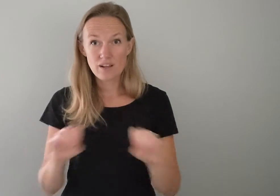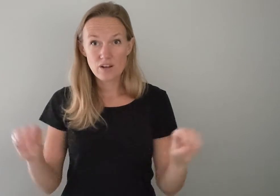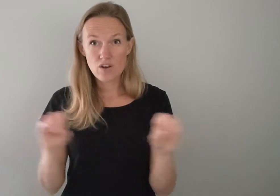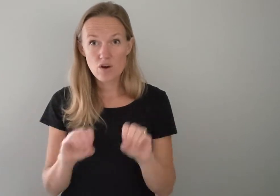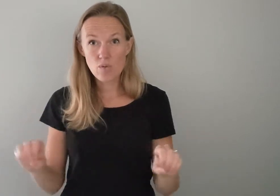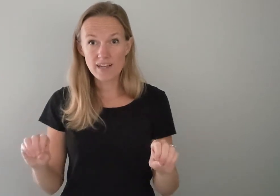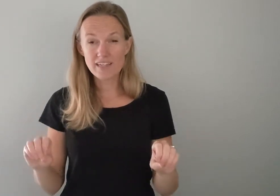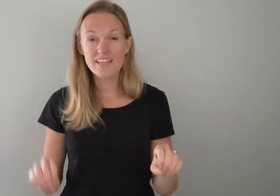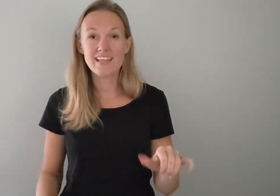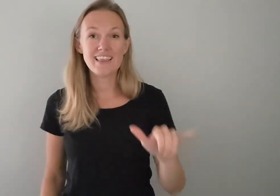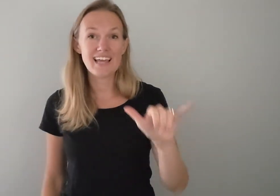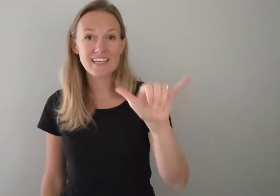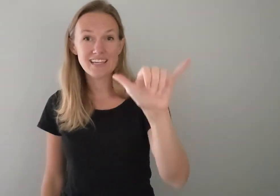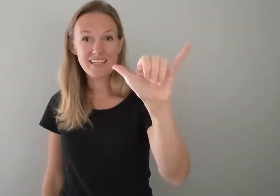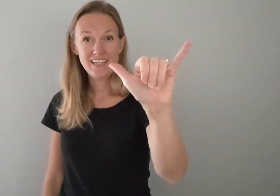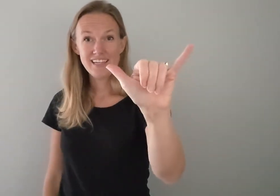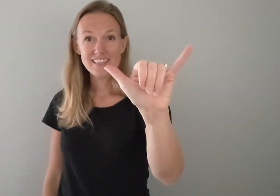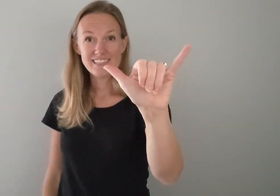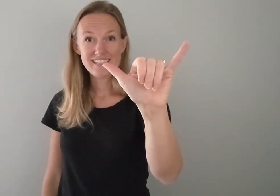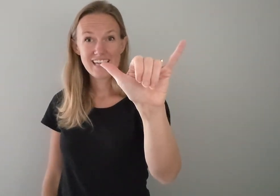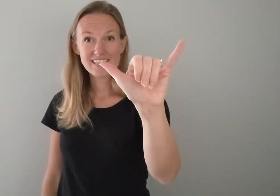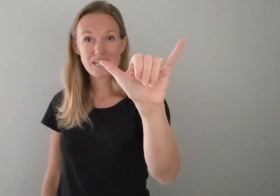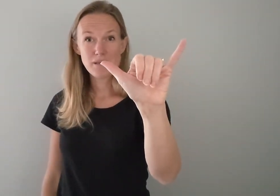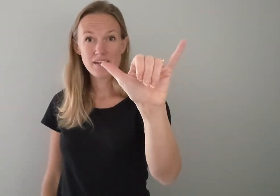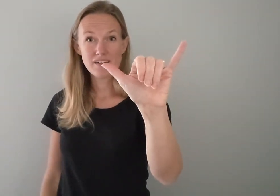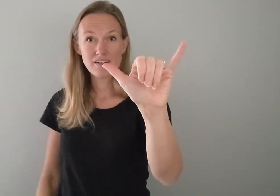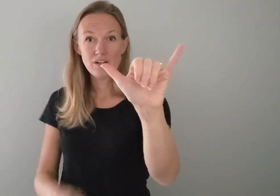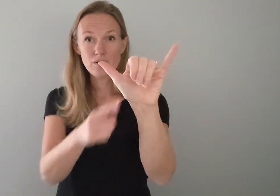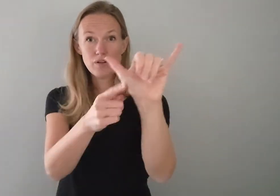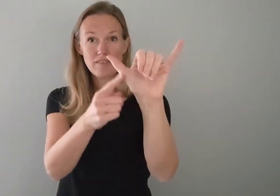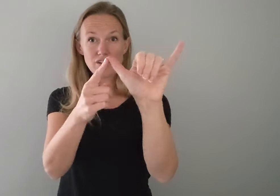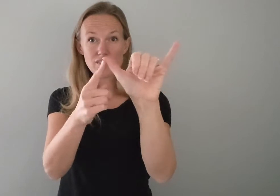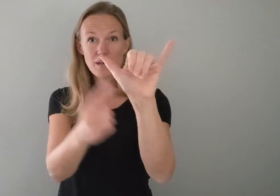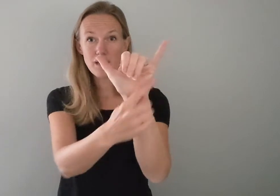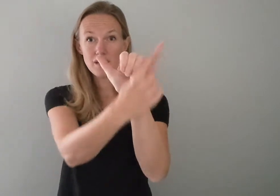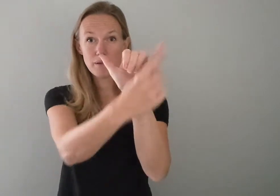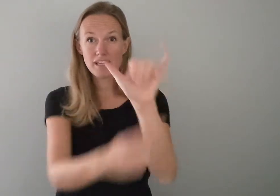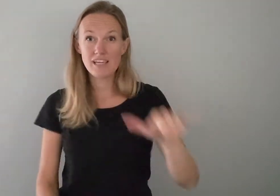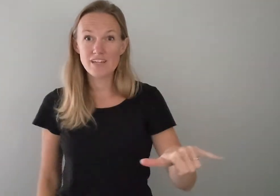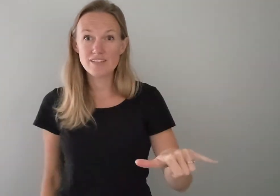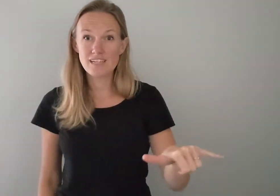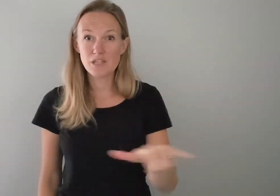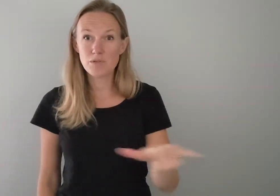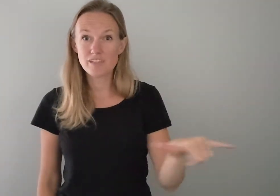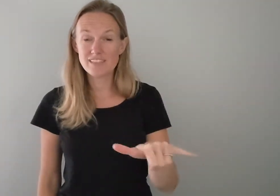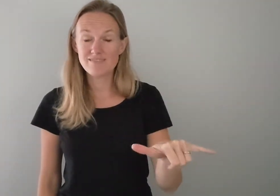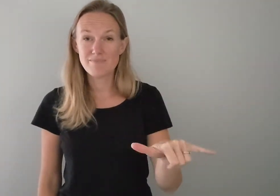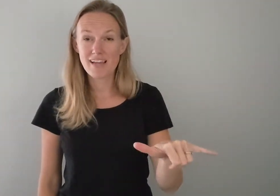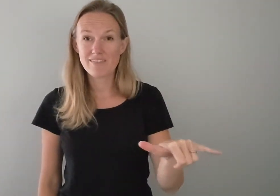no one and then like is this hand shape here where you have your thumb and your pinky out and you move it back and